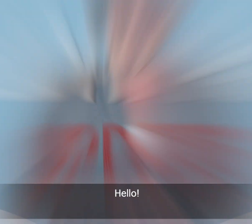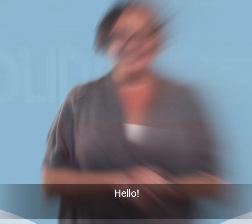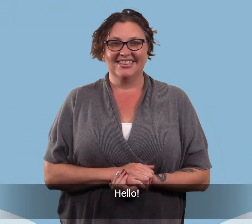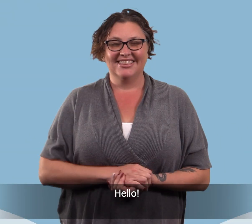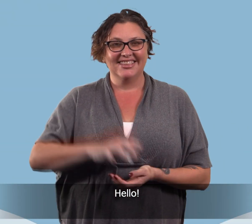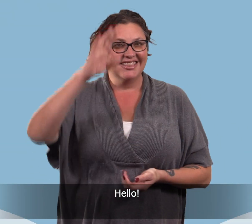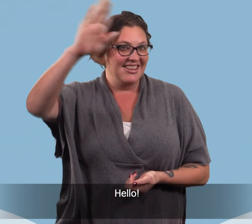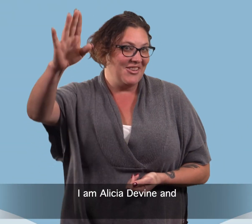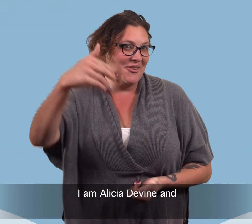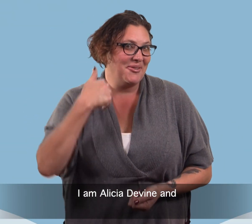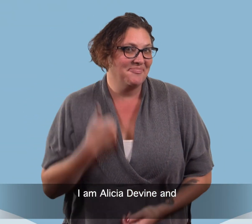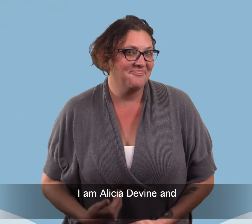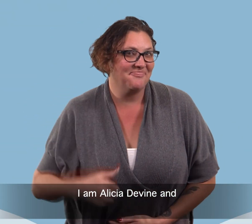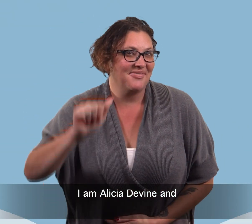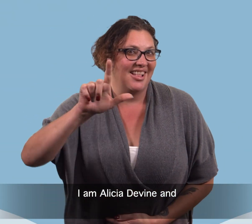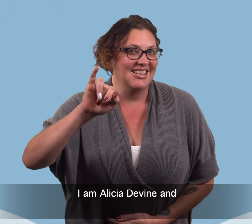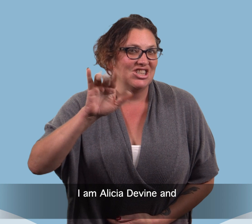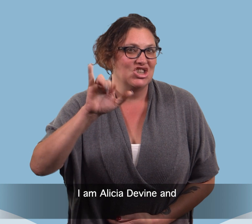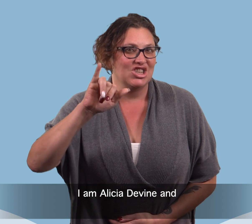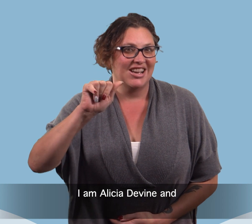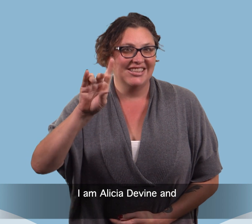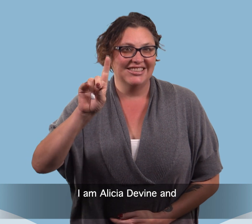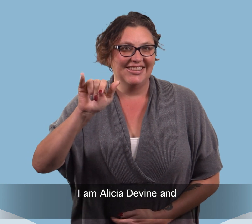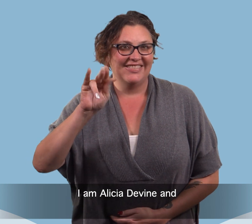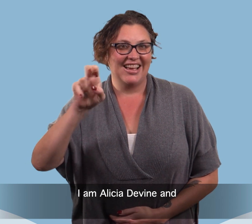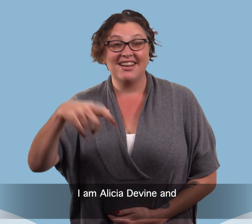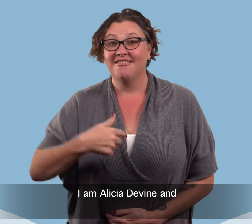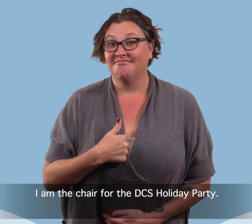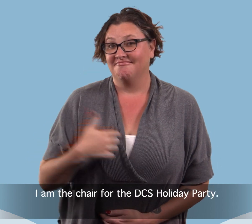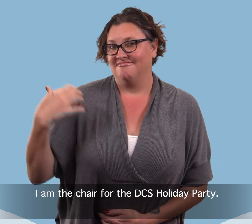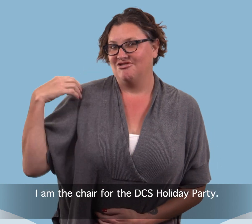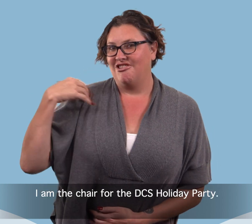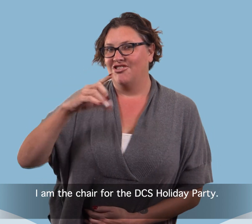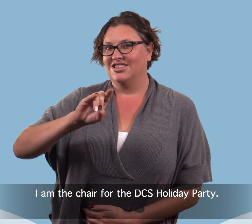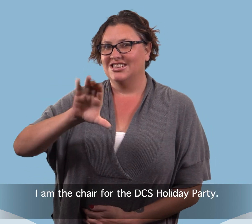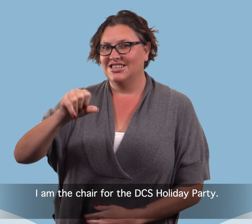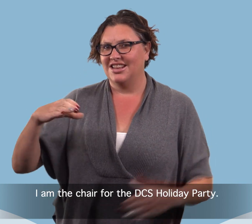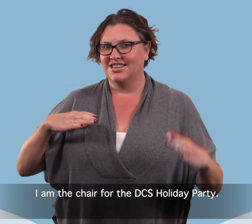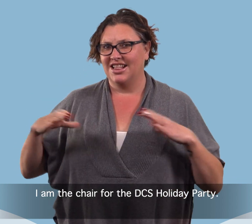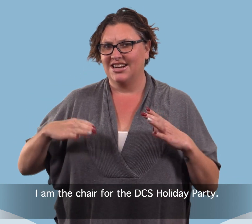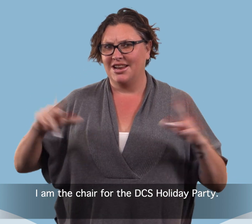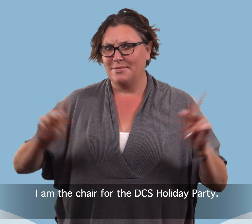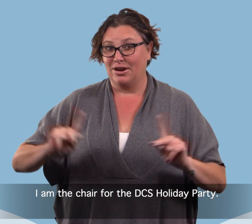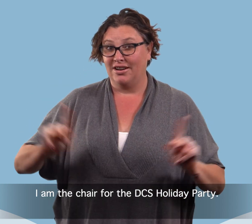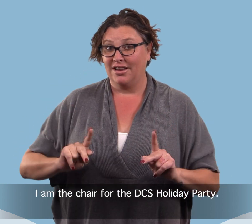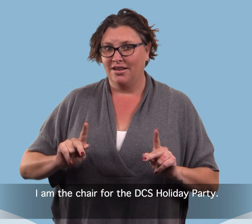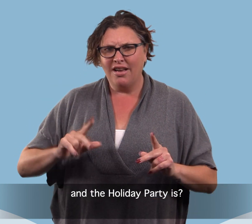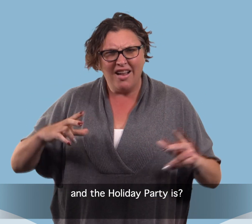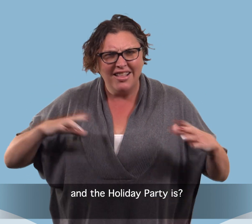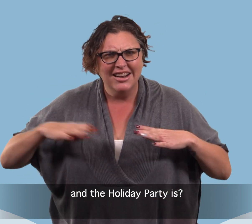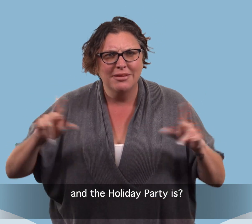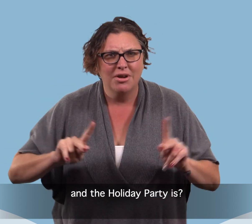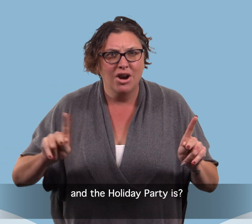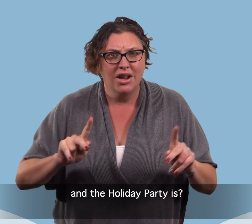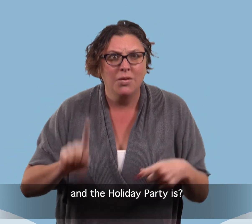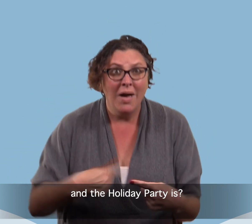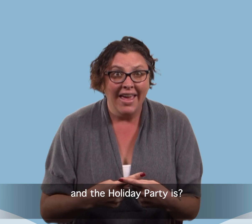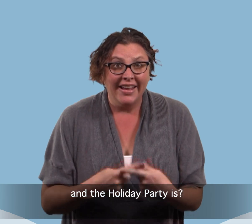Hello! I'm Alisha Devine. I'm the chairperson for the DCS holiday party and the holiday